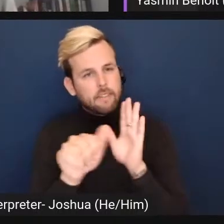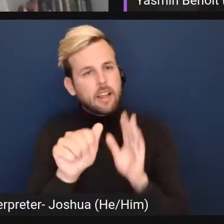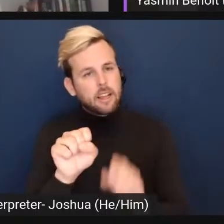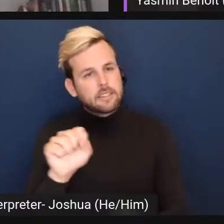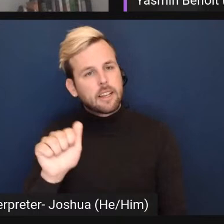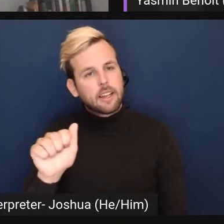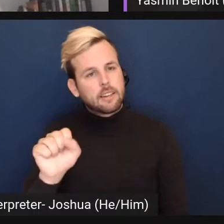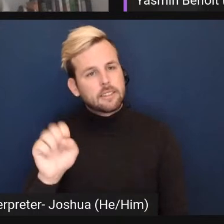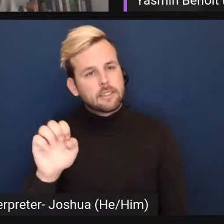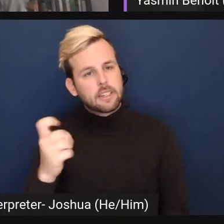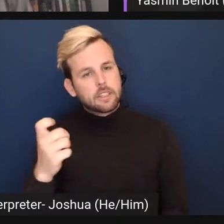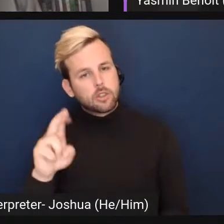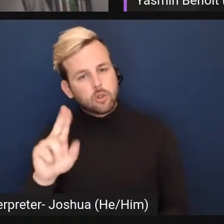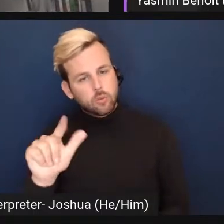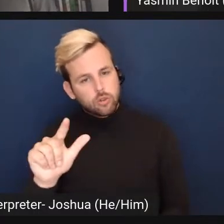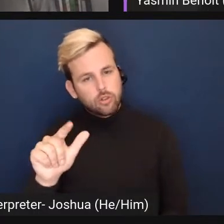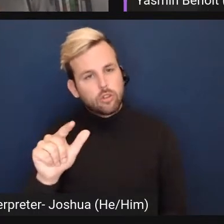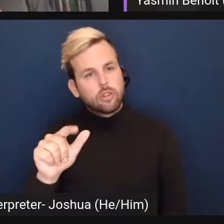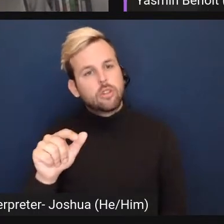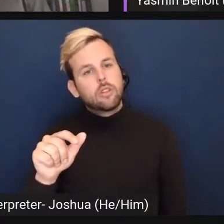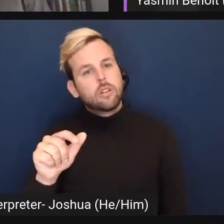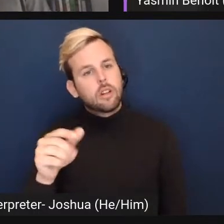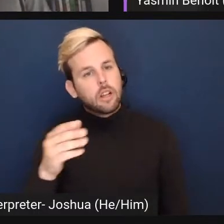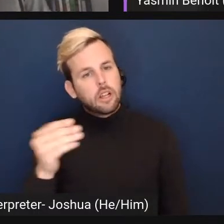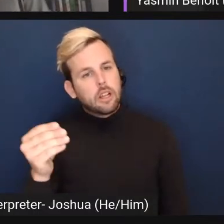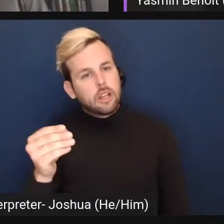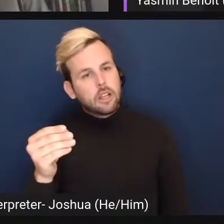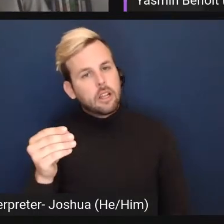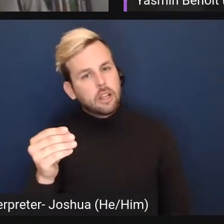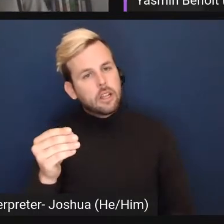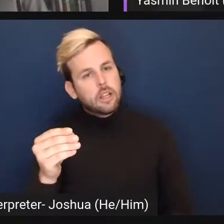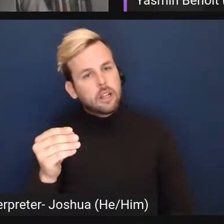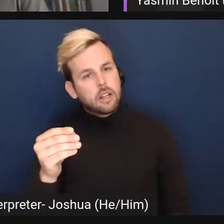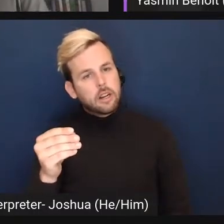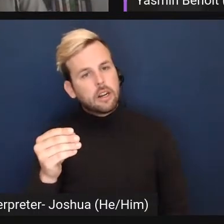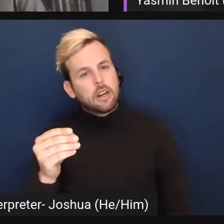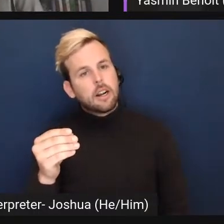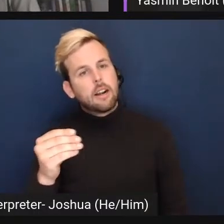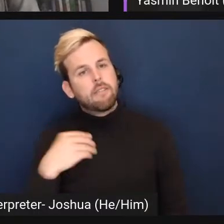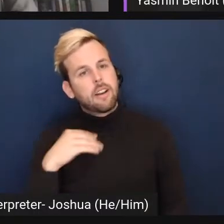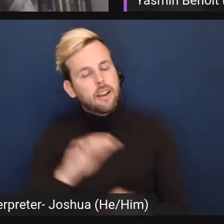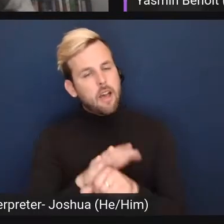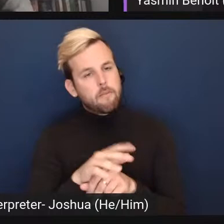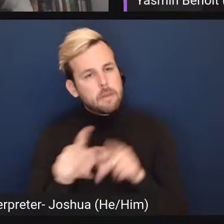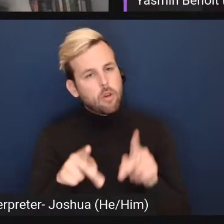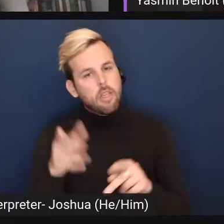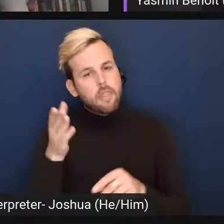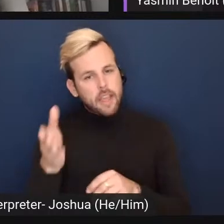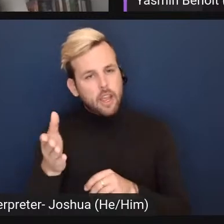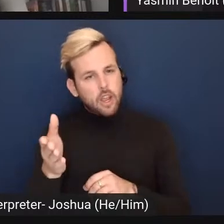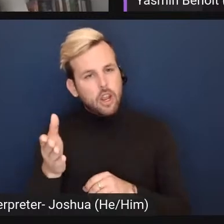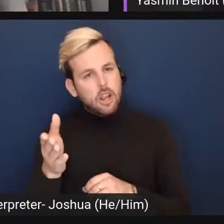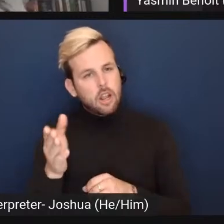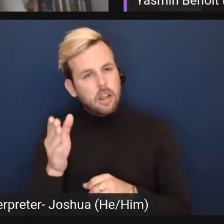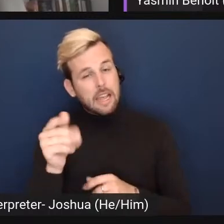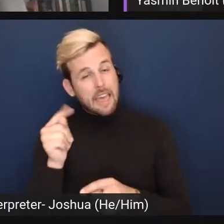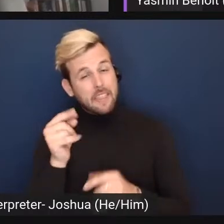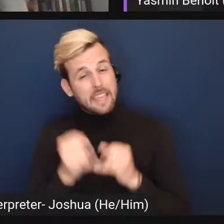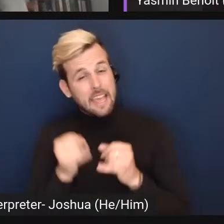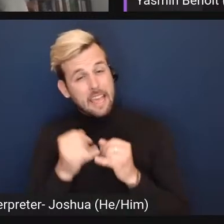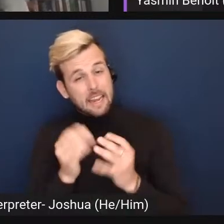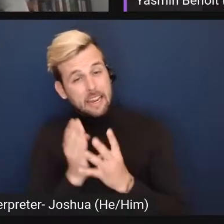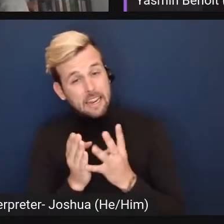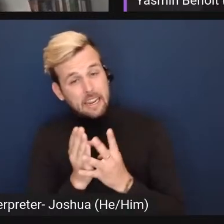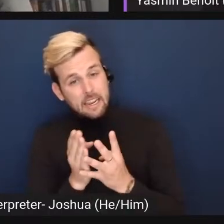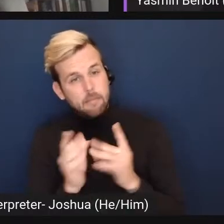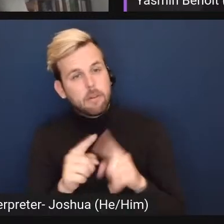asexual. And there are, um, there's, uh, there are enough people there who are kind of at the end of the spectrum, but